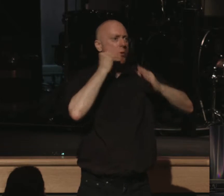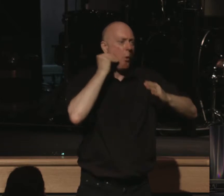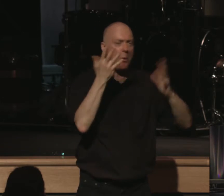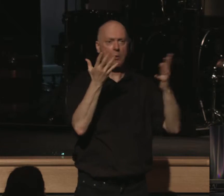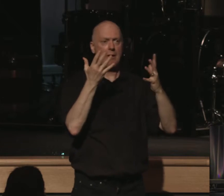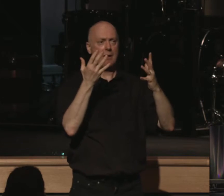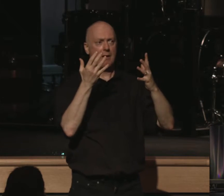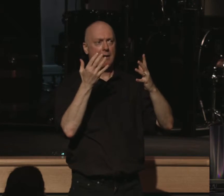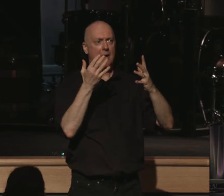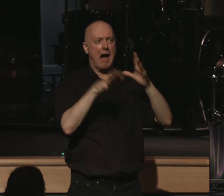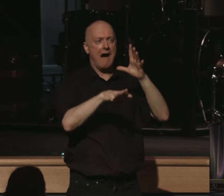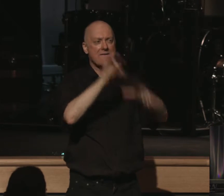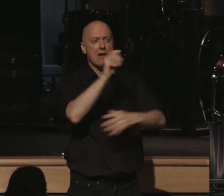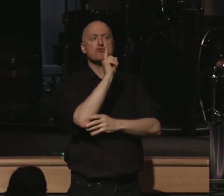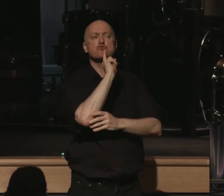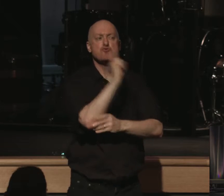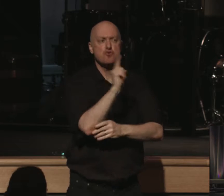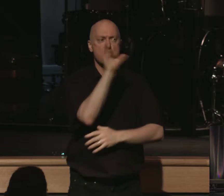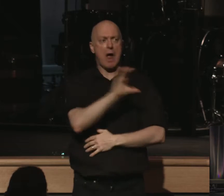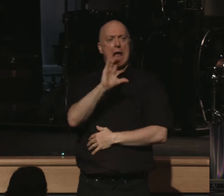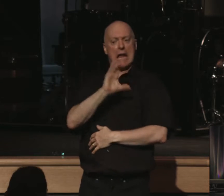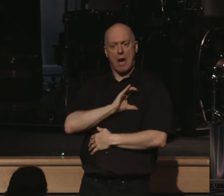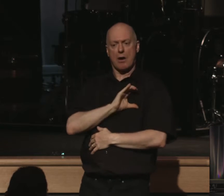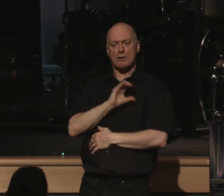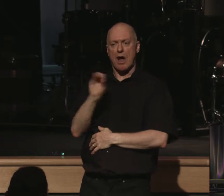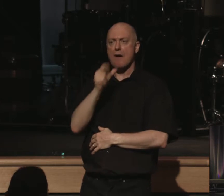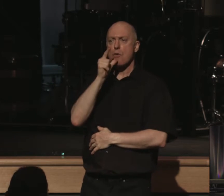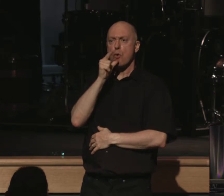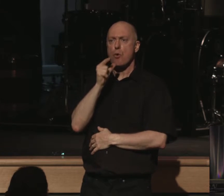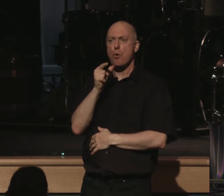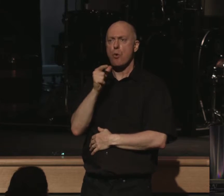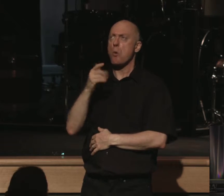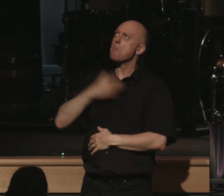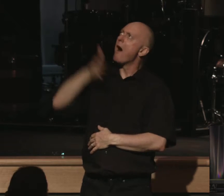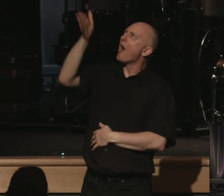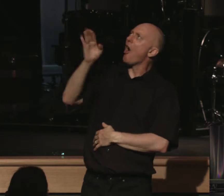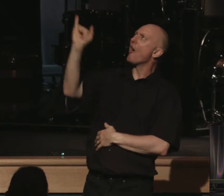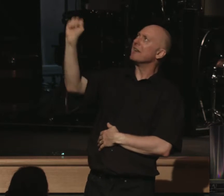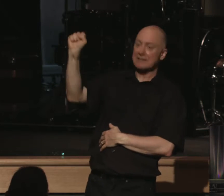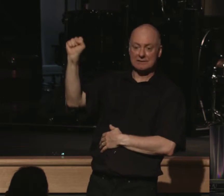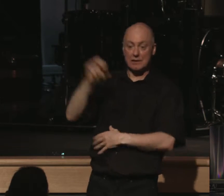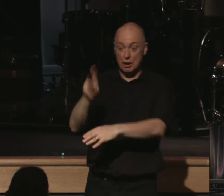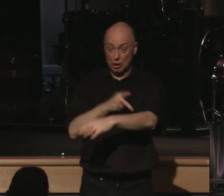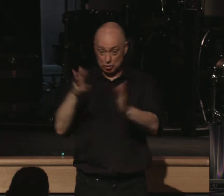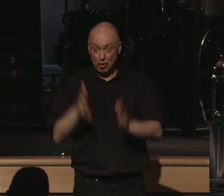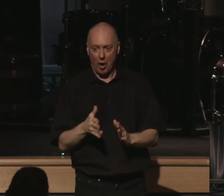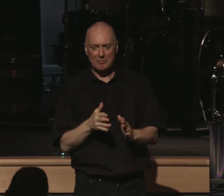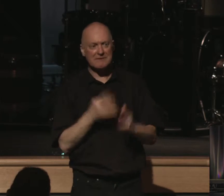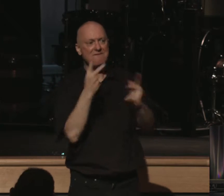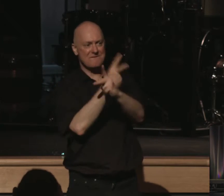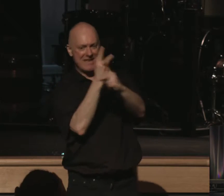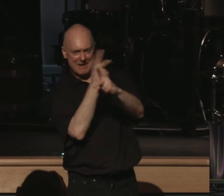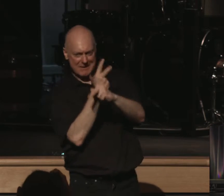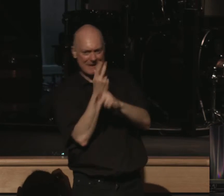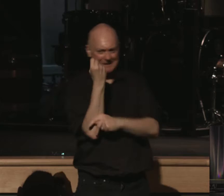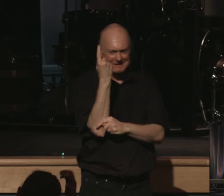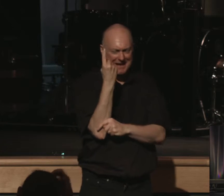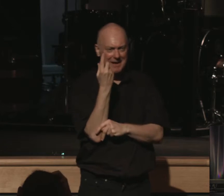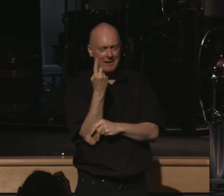I can find out the true character of who my God is. The psalmist figured this out. The psalmist understands this.